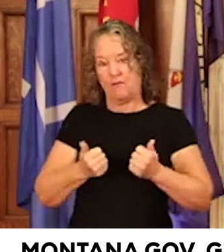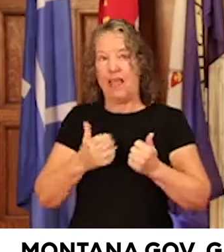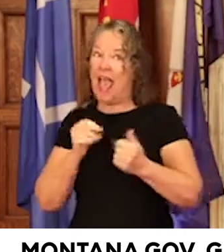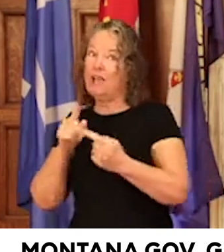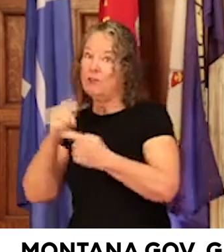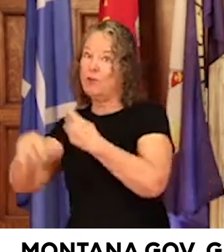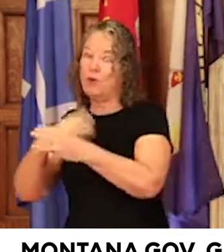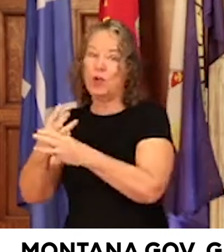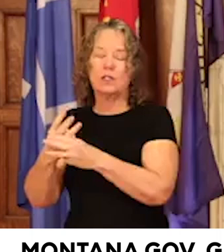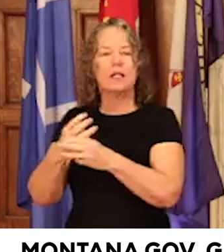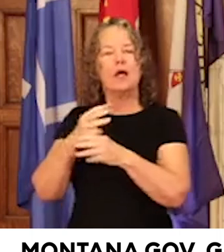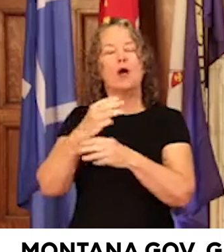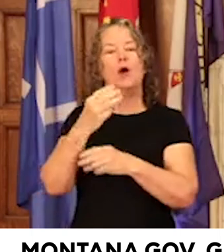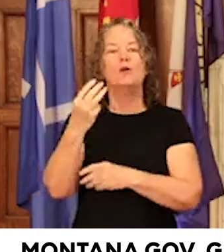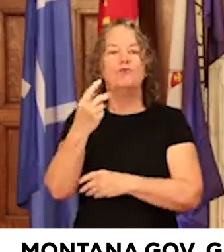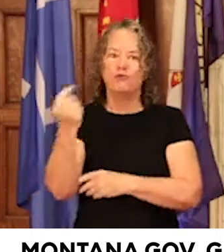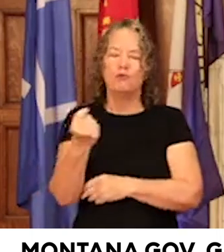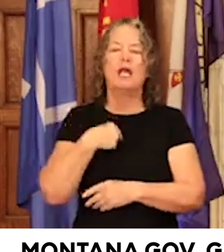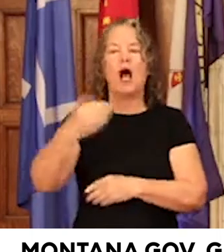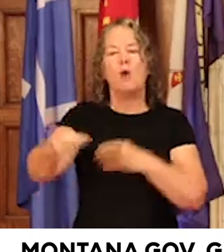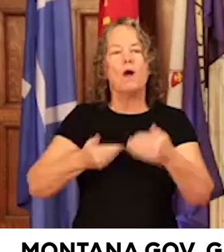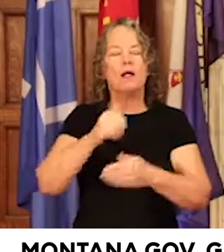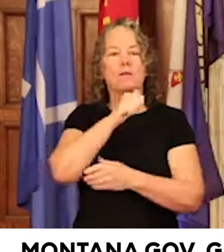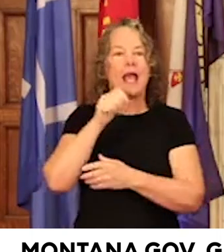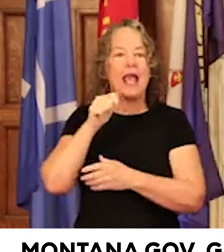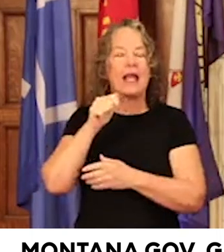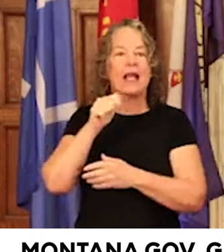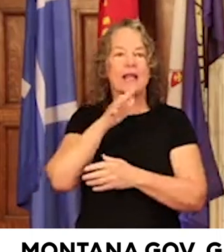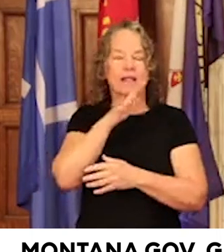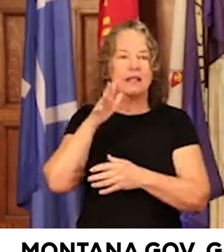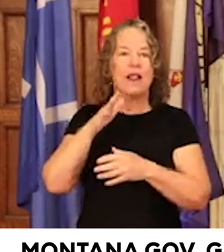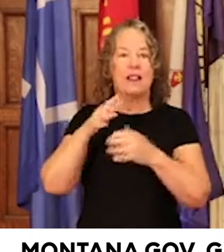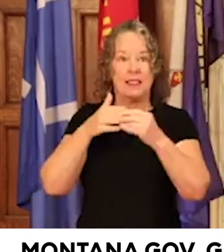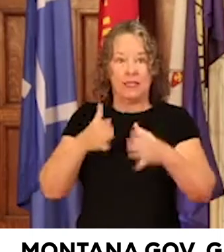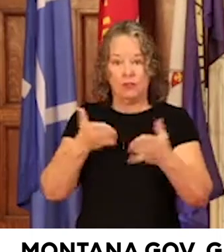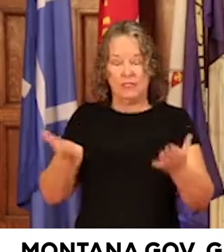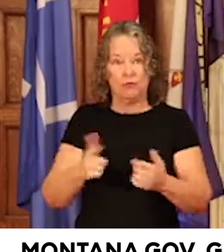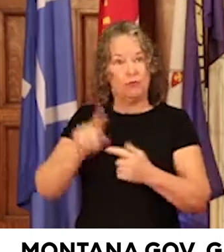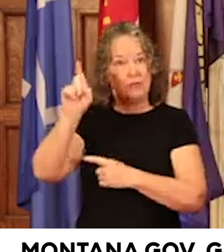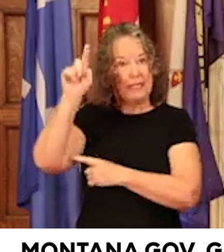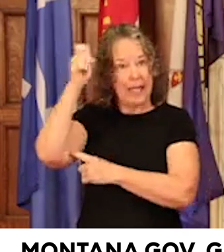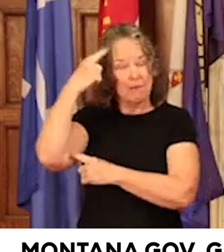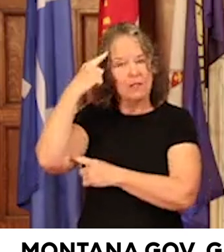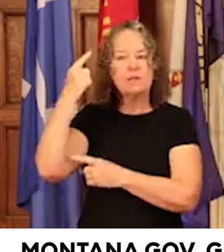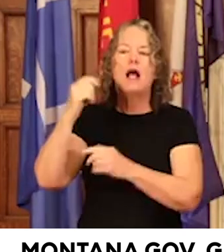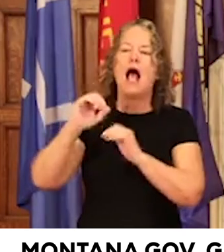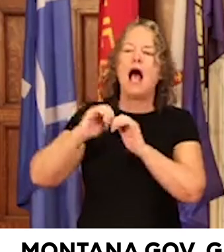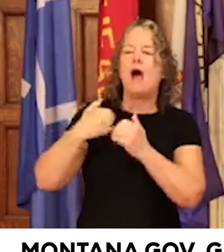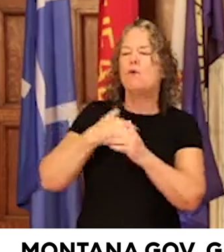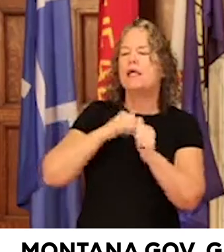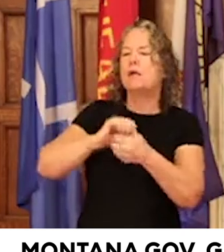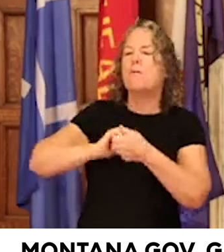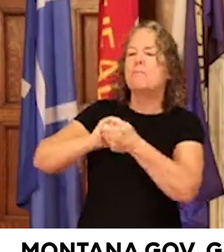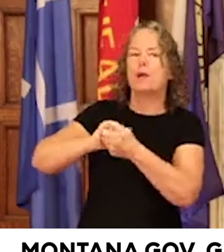Tuesday I welcomed Ag leaders here to the State Capitol to talk about how we can better partner to strengthen Montana Ag.